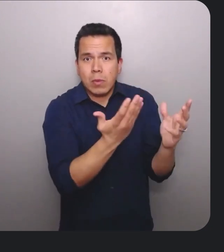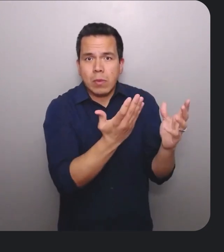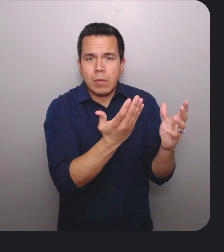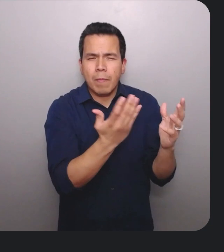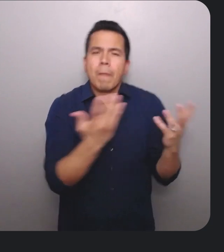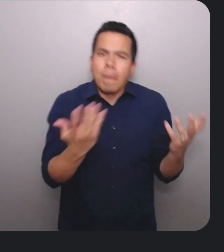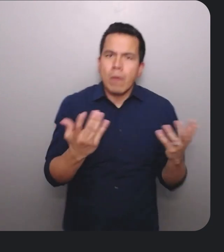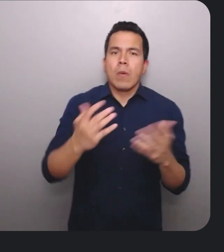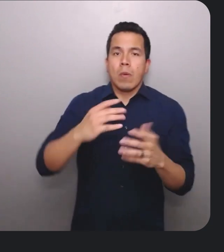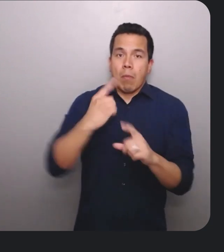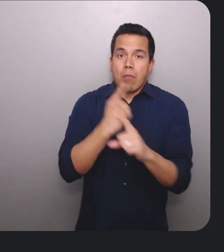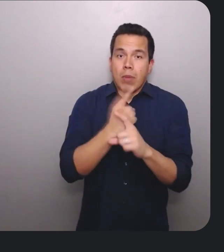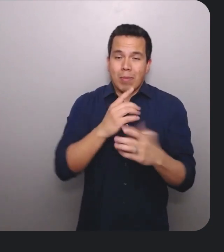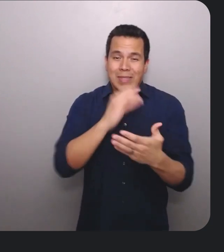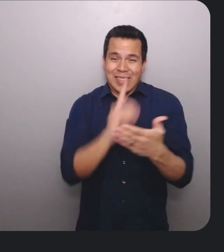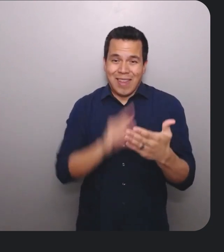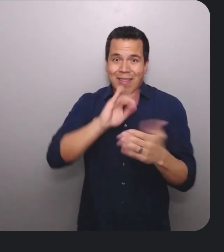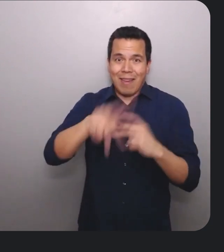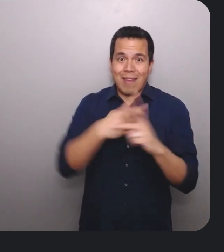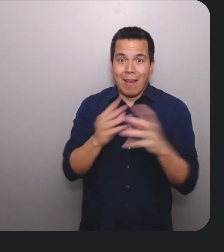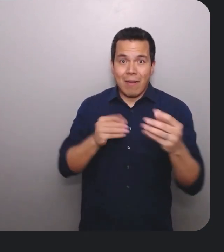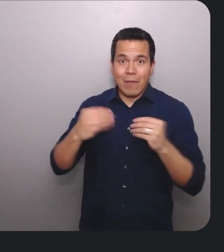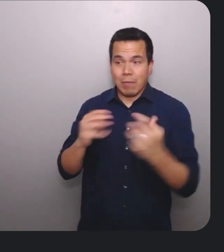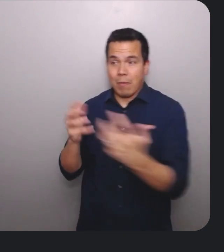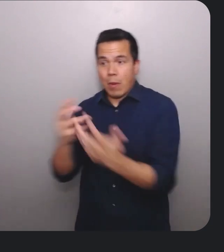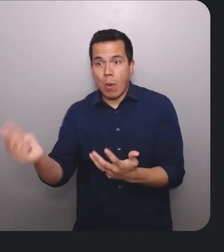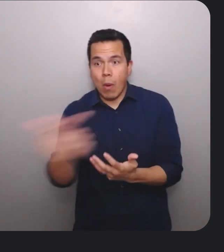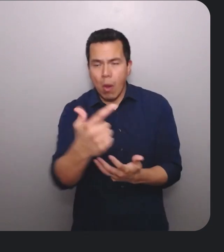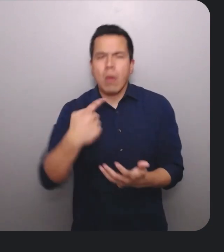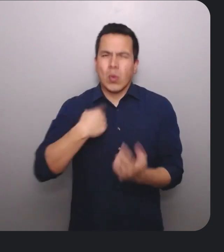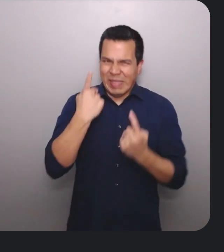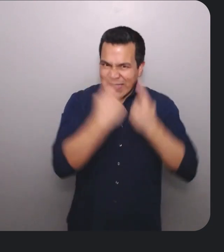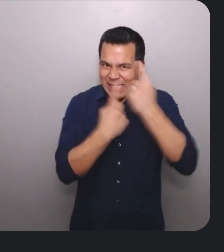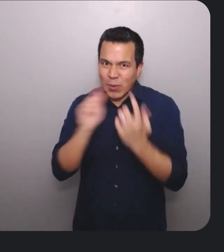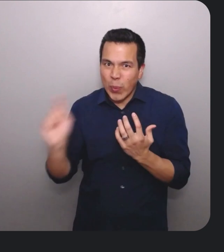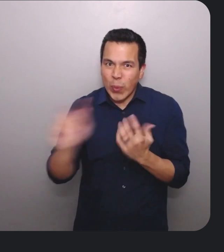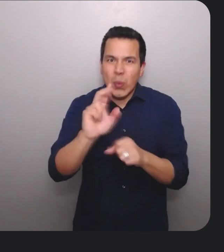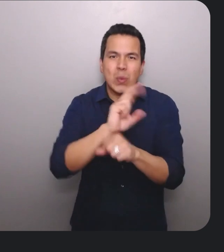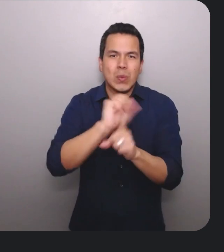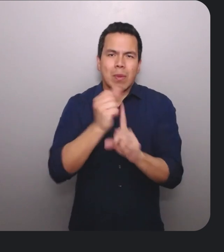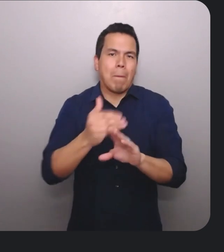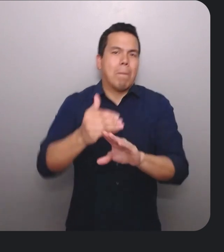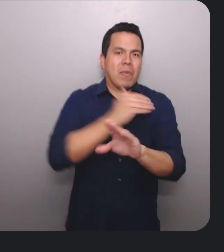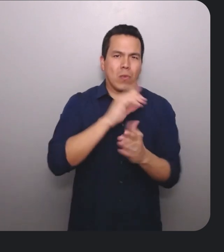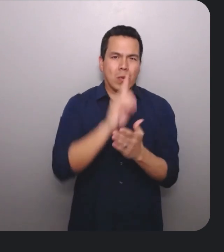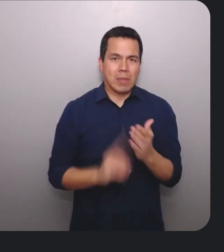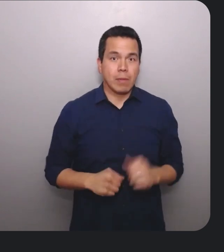properly design with this sort of flexibility, we really consider these use cases before we start designing. The second material